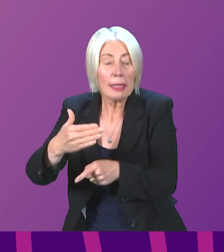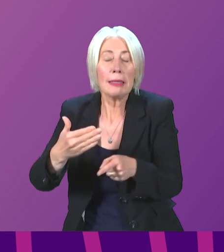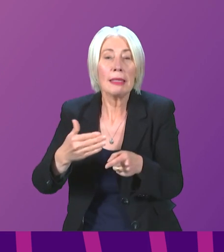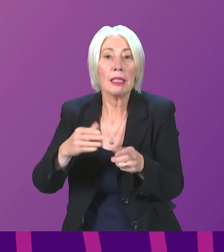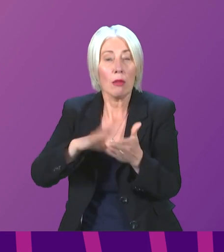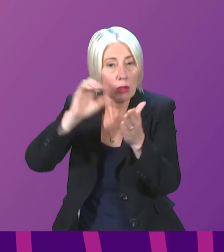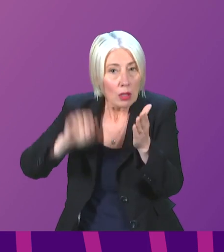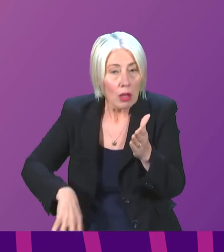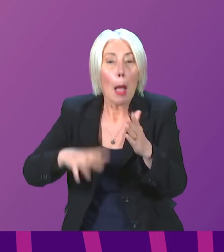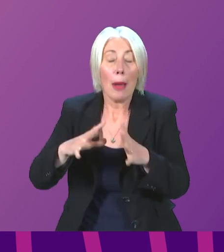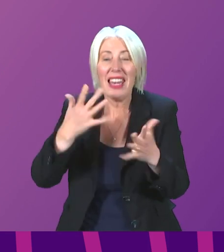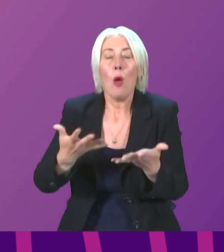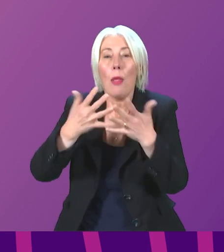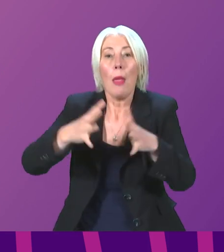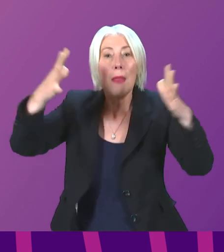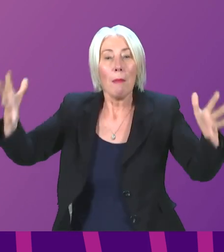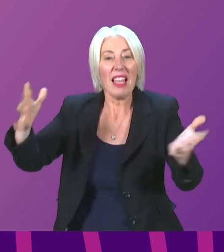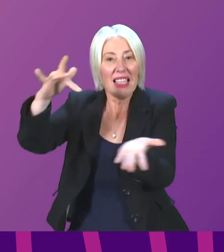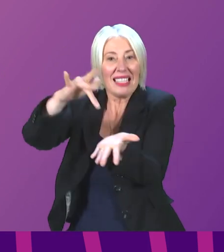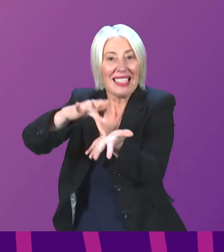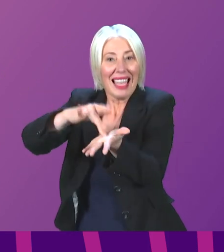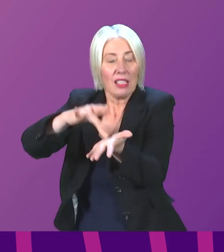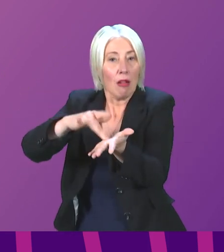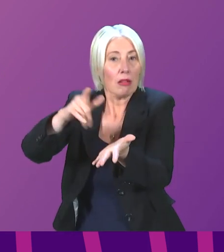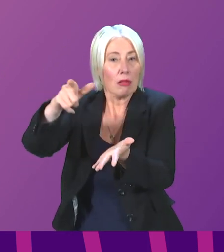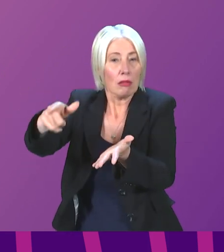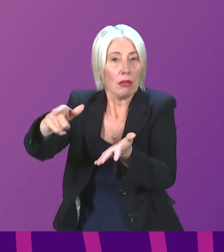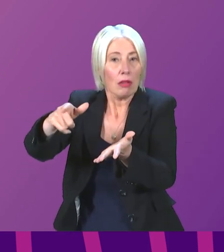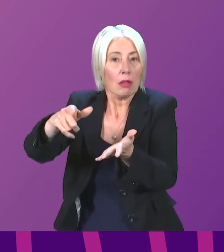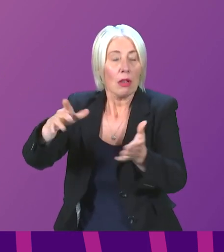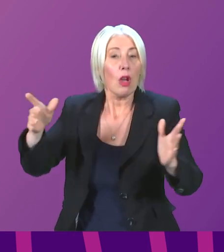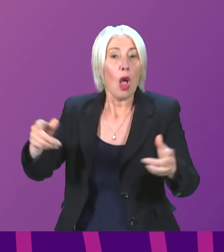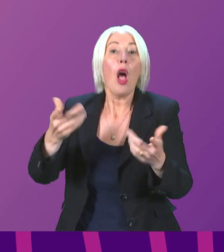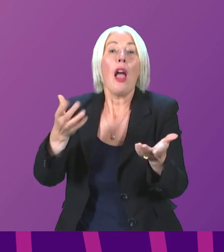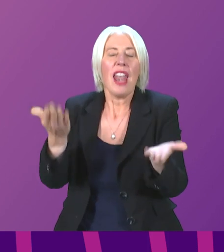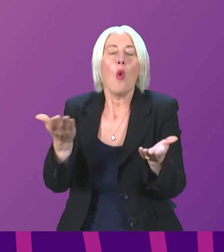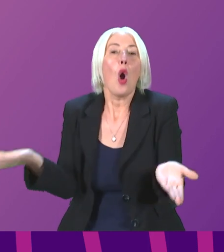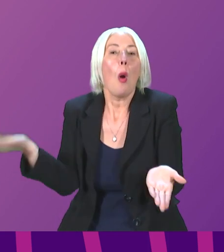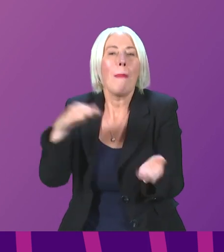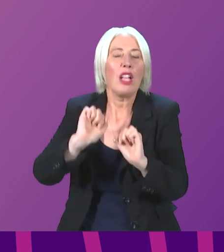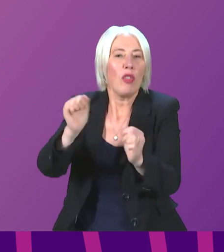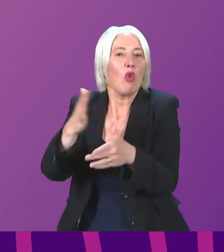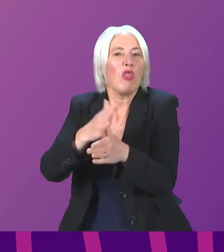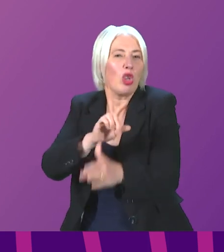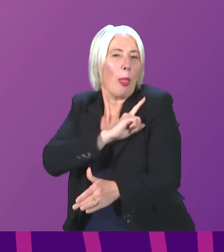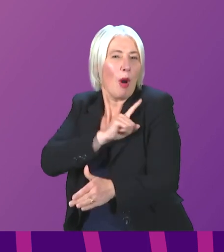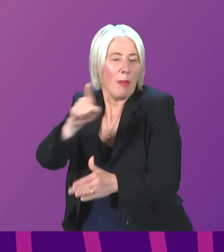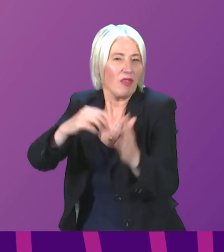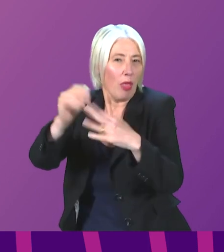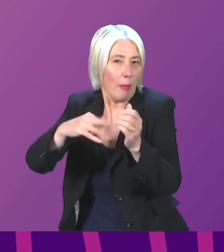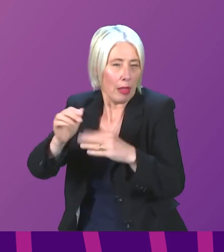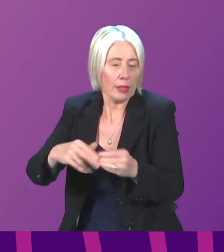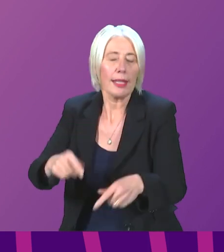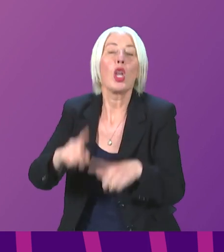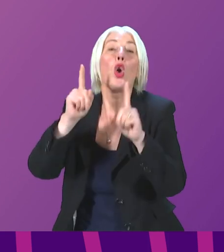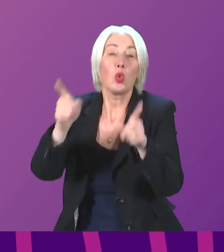means that those large-scale venues are, quite understandably and quite rightly, going back to their original purpose. For this reason, for those